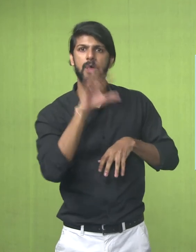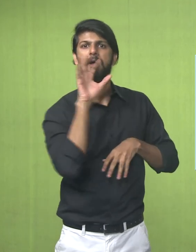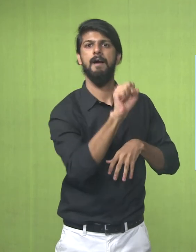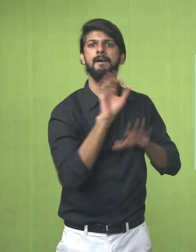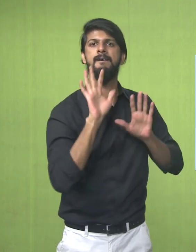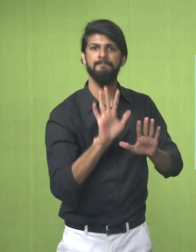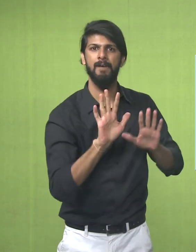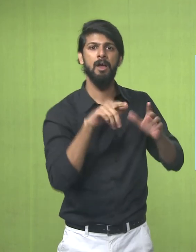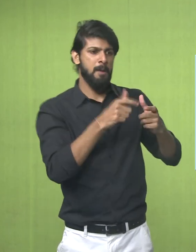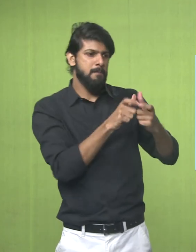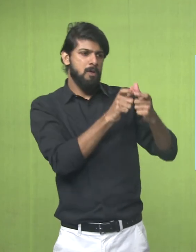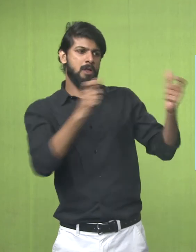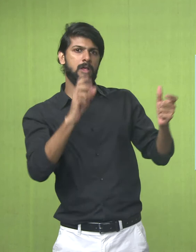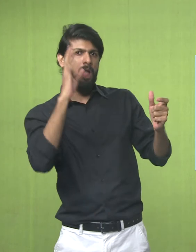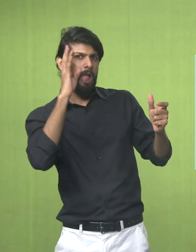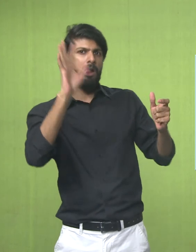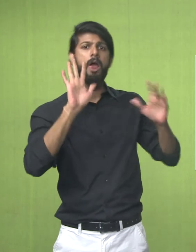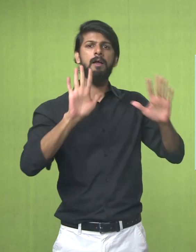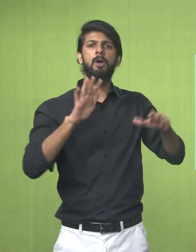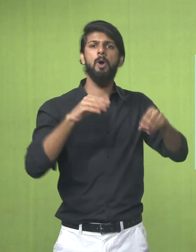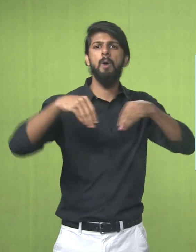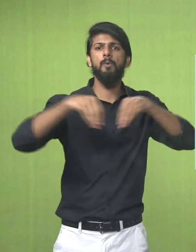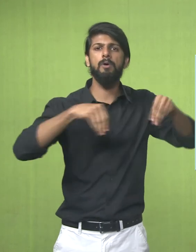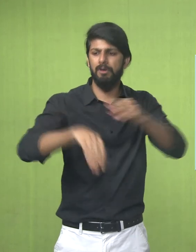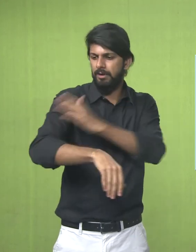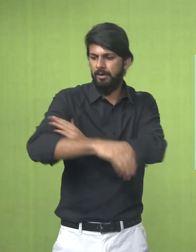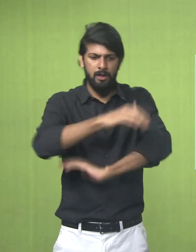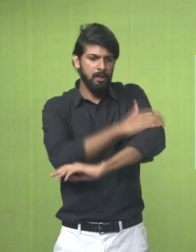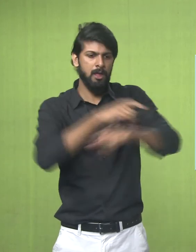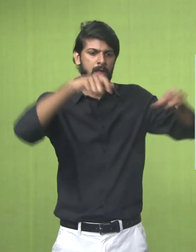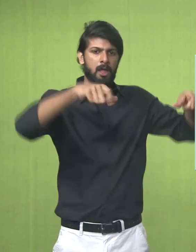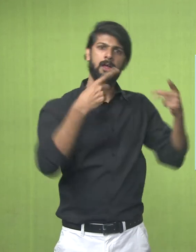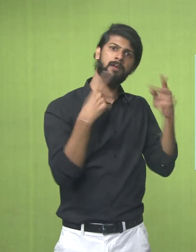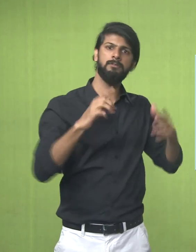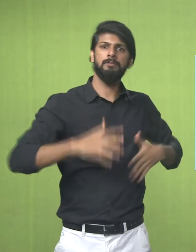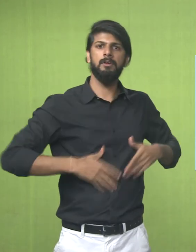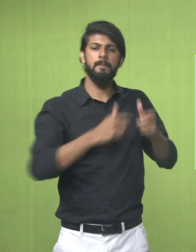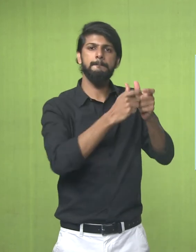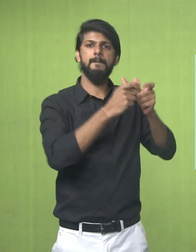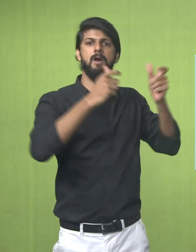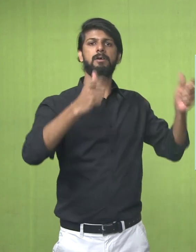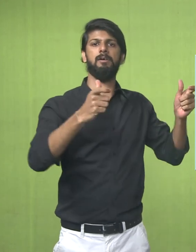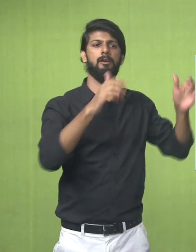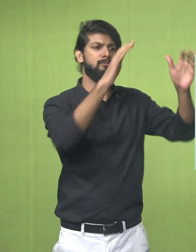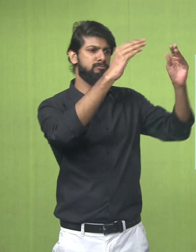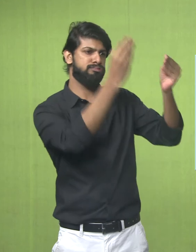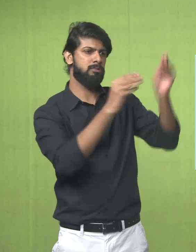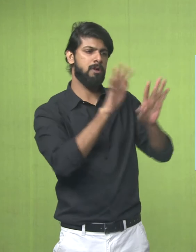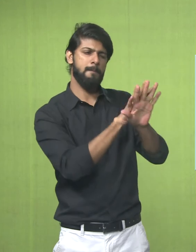Is retained You will see It has Four legs Face The tail The character Is intact